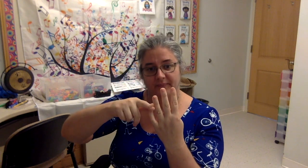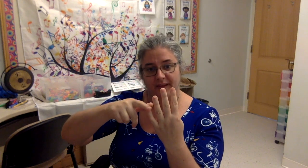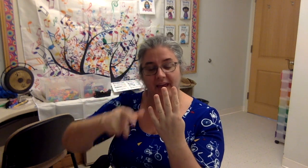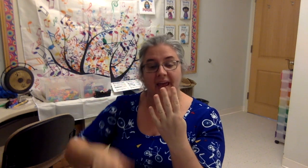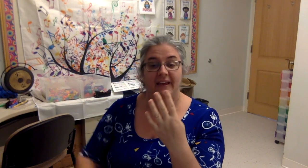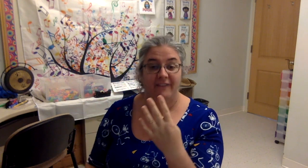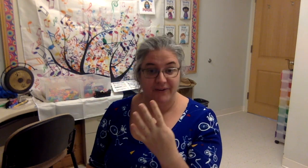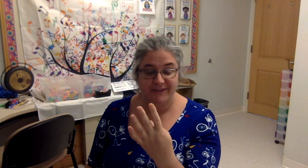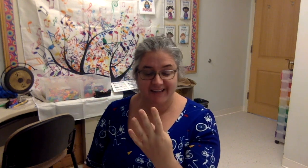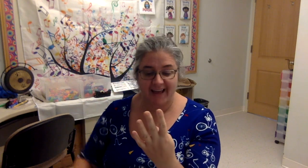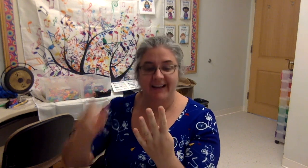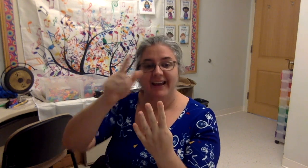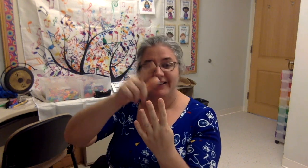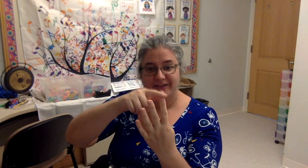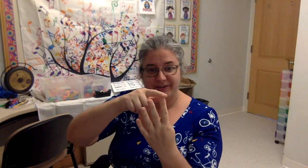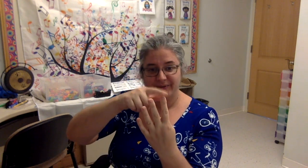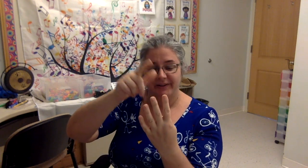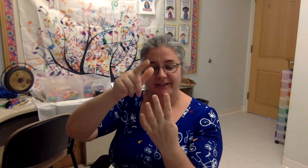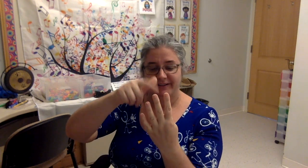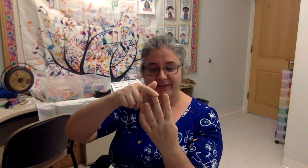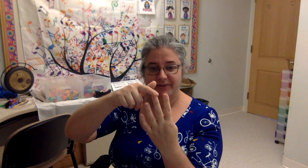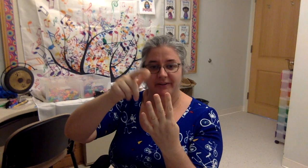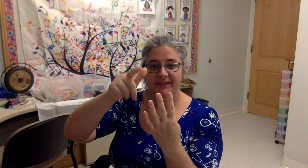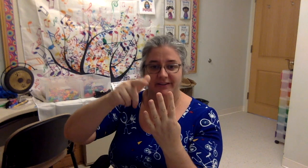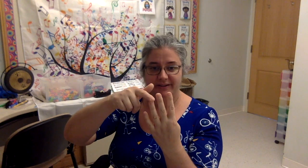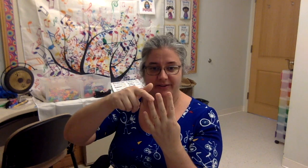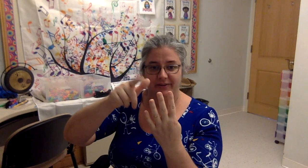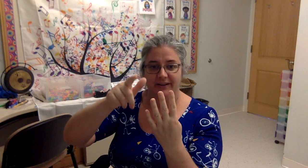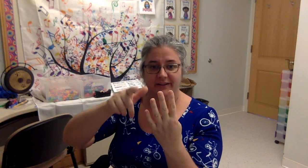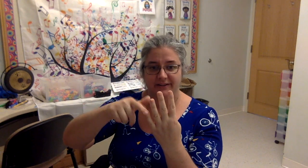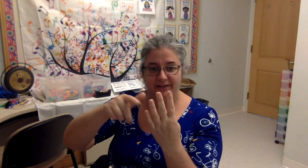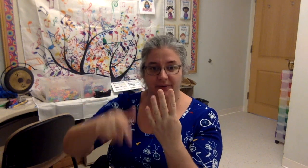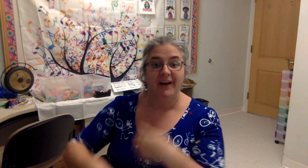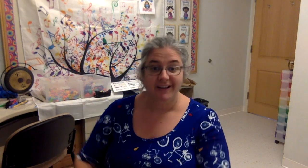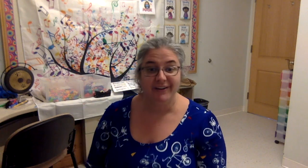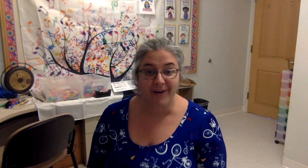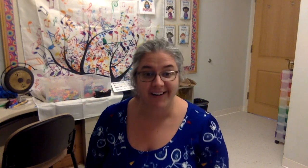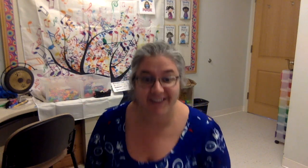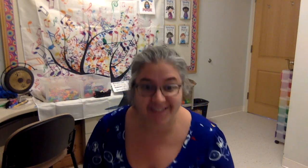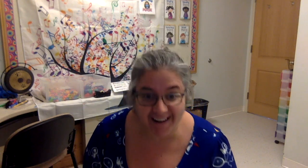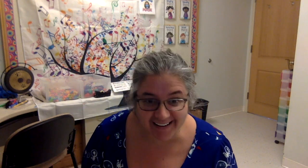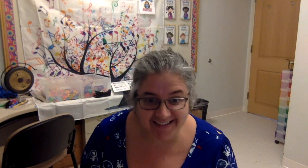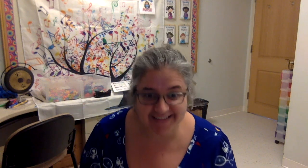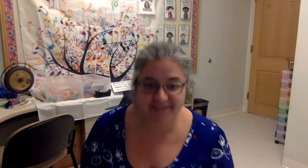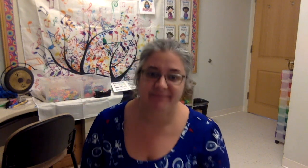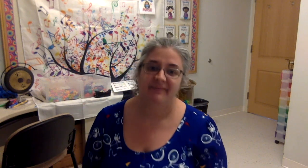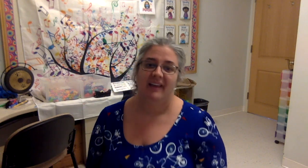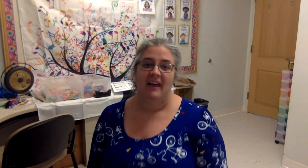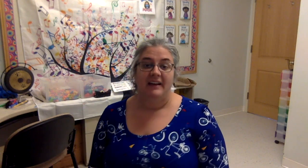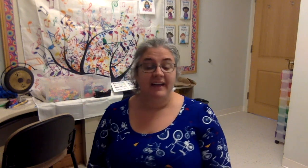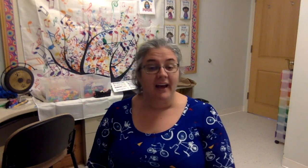If you said do, do, do, do, you are correct. Now